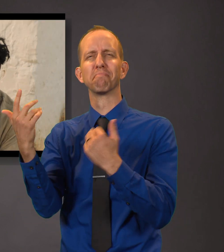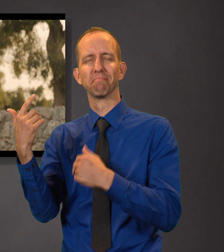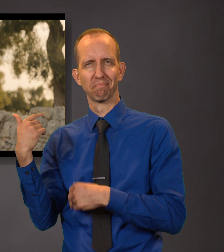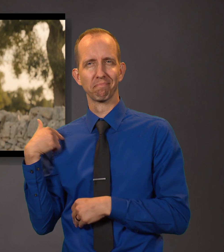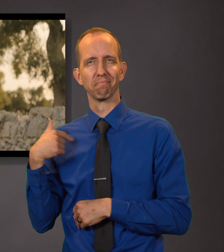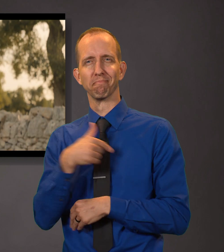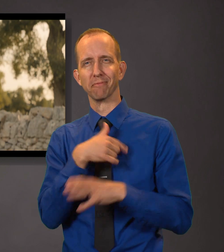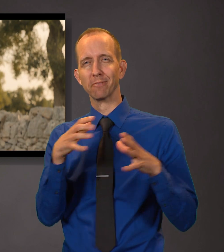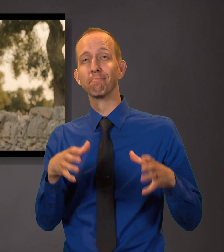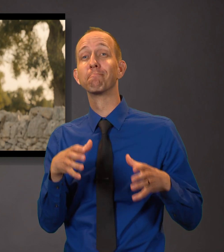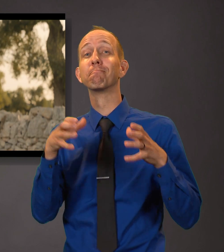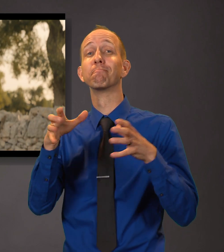The end soon cometh.